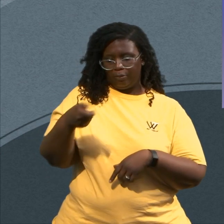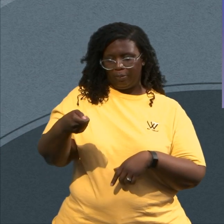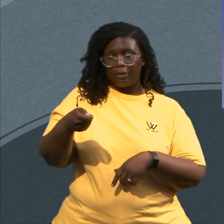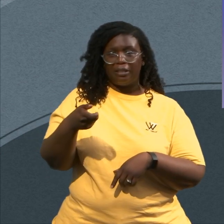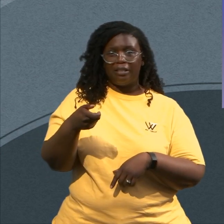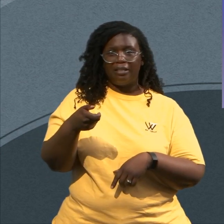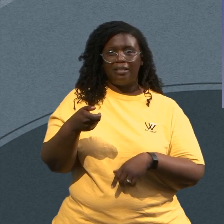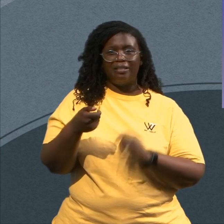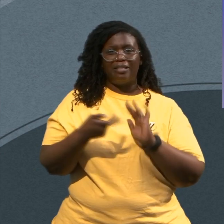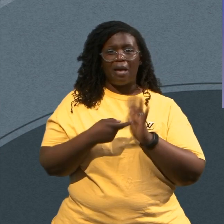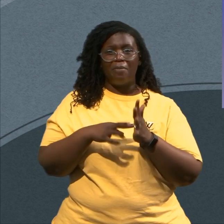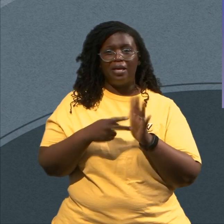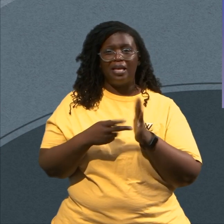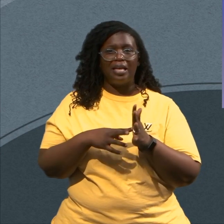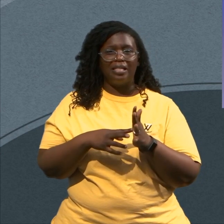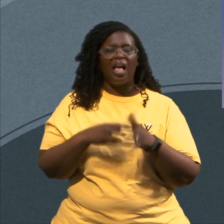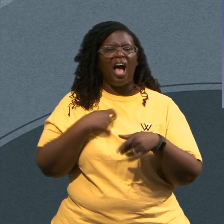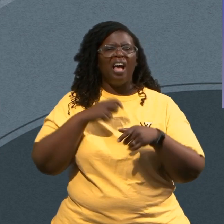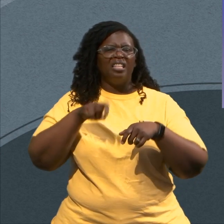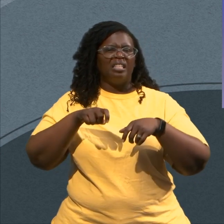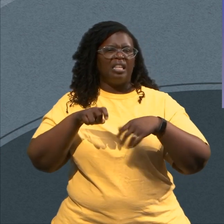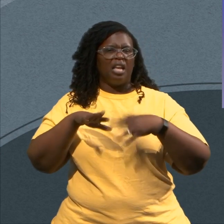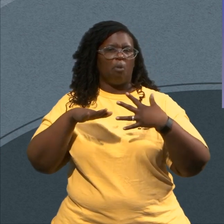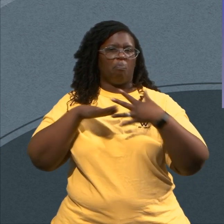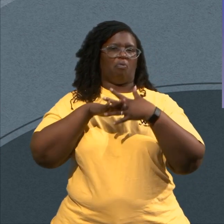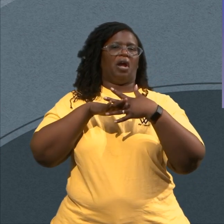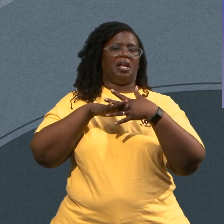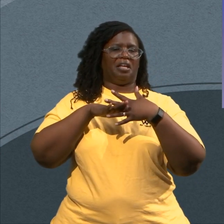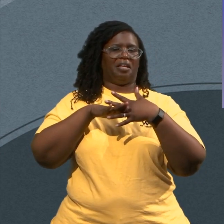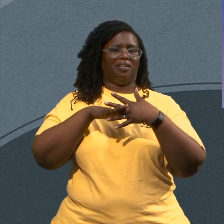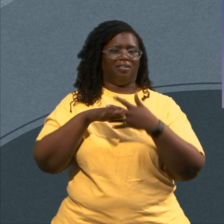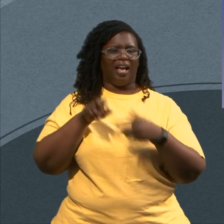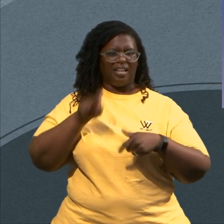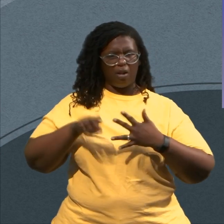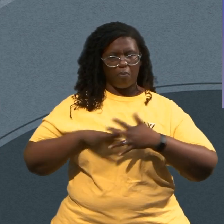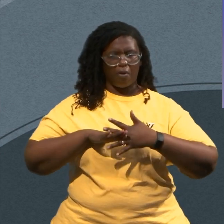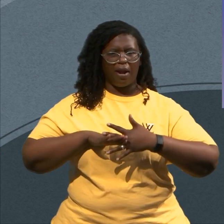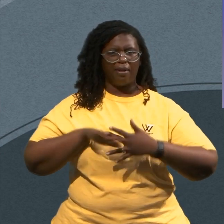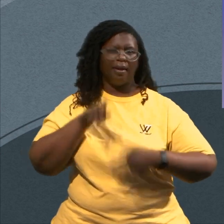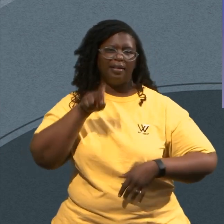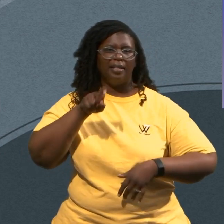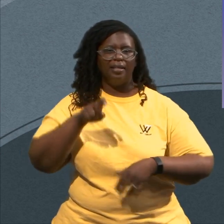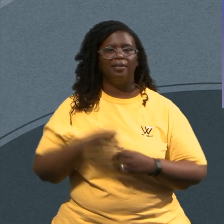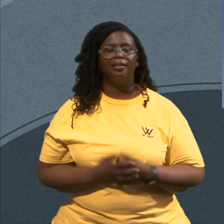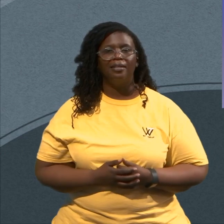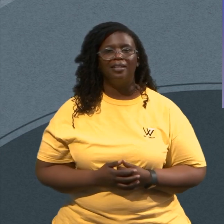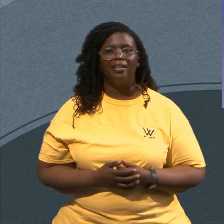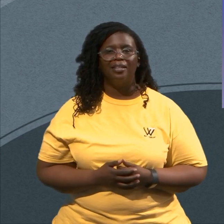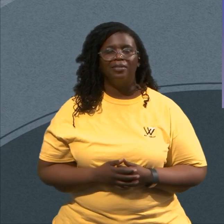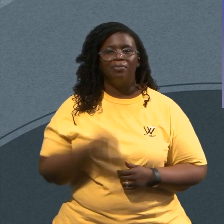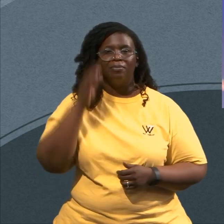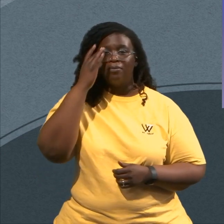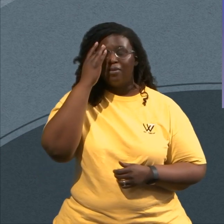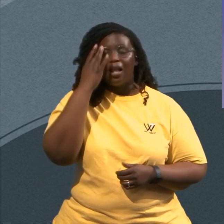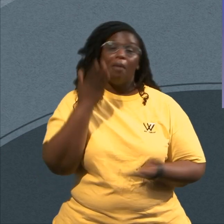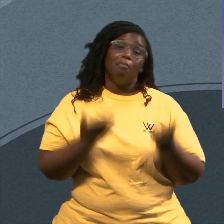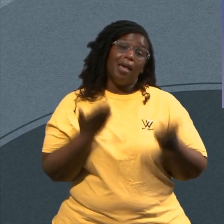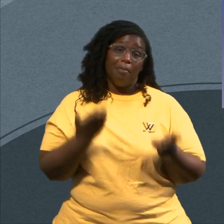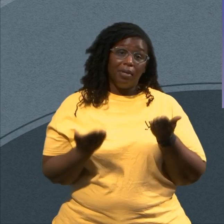I need a break Before I continue It could be a bathroom break It